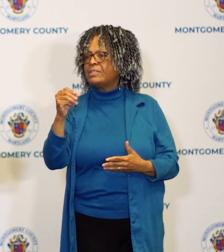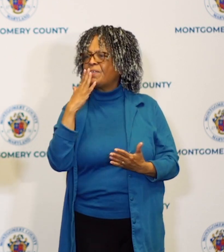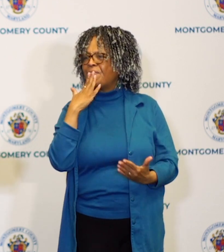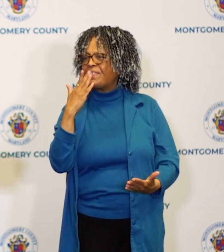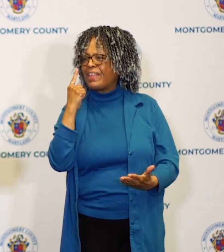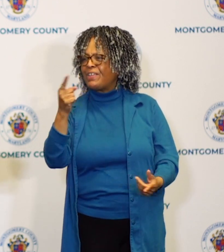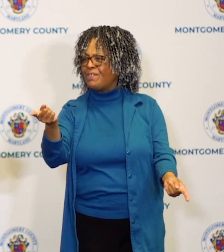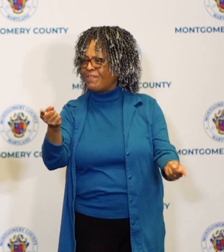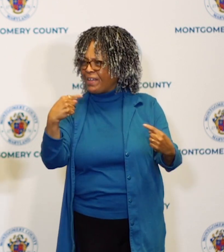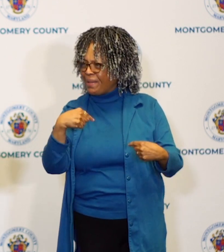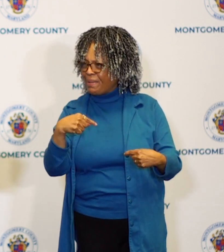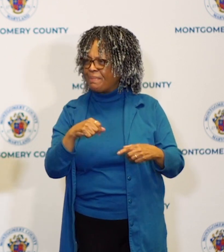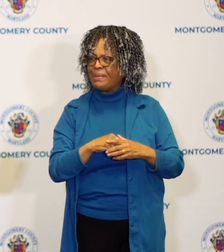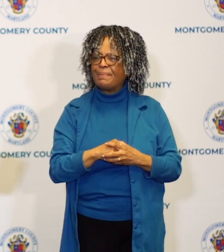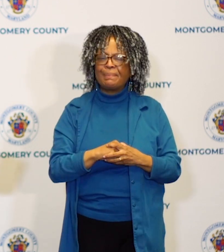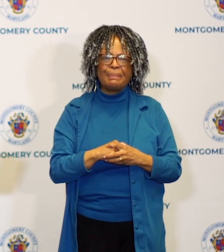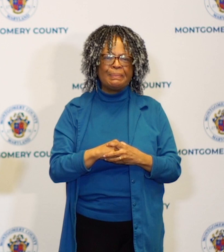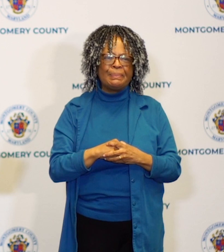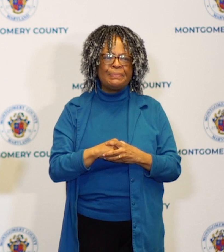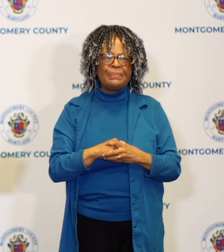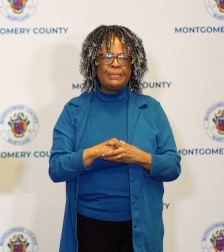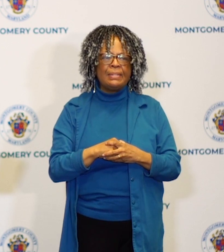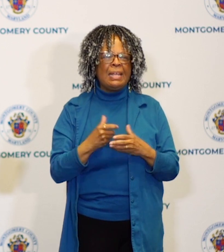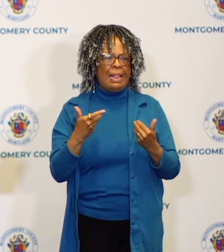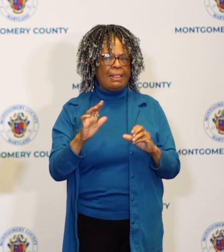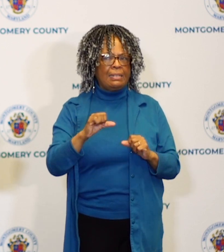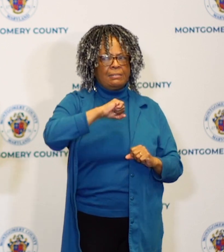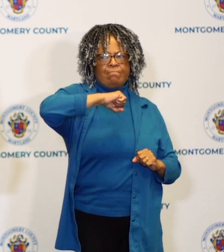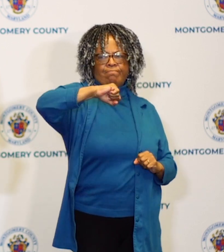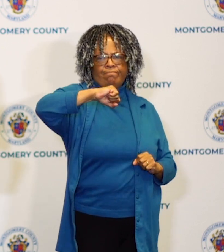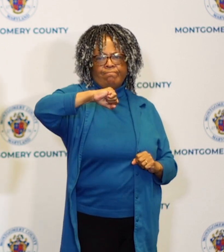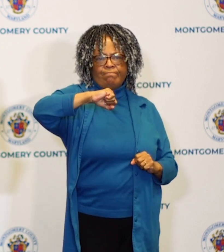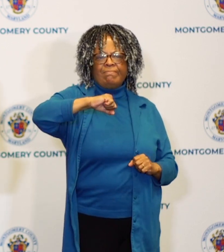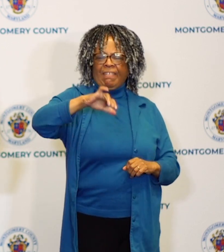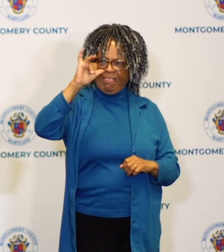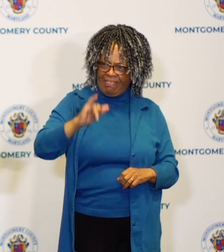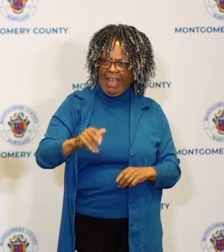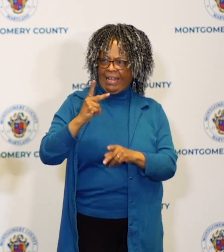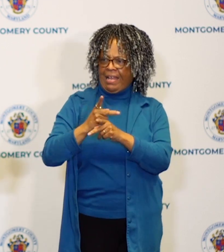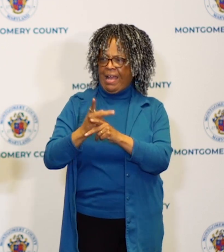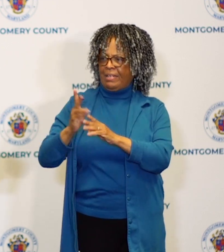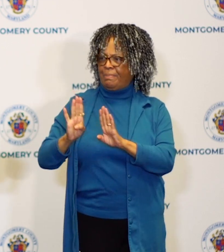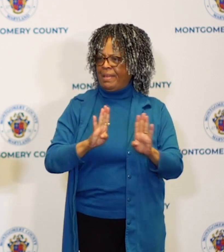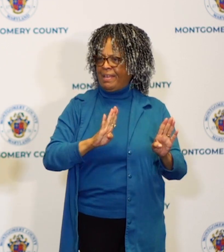coming out this morning and let's push back really thank you